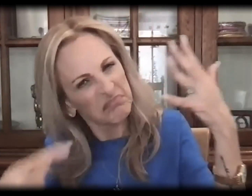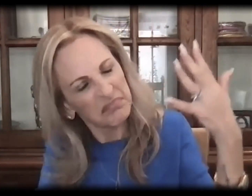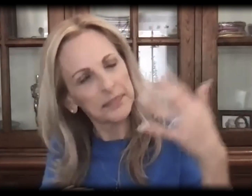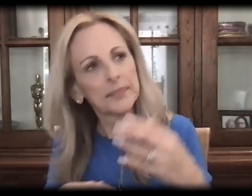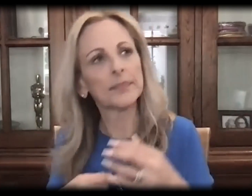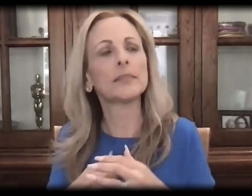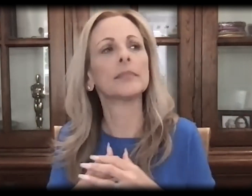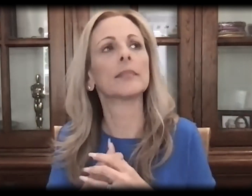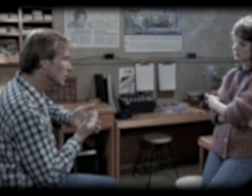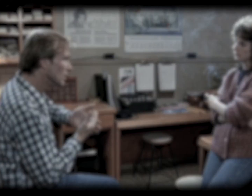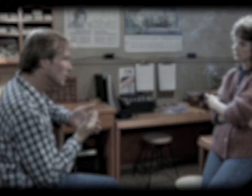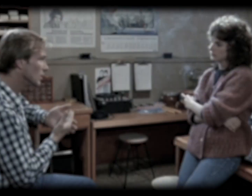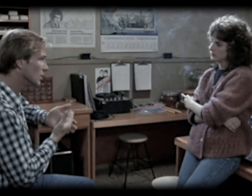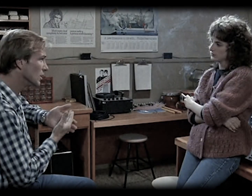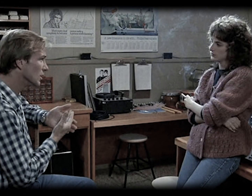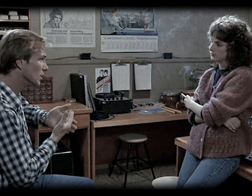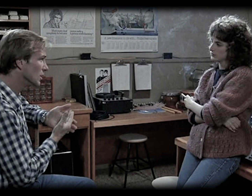The film operated on so many levels.